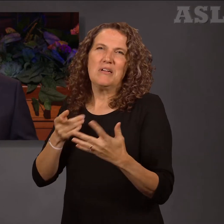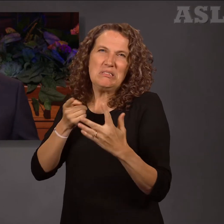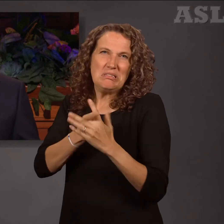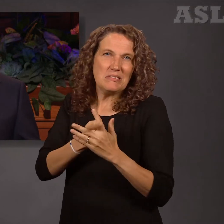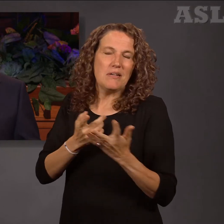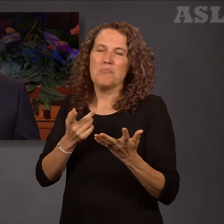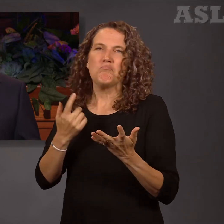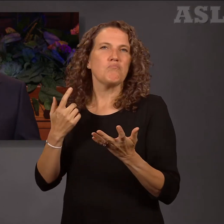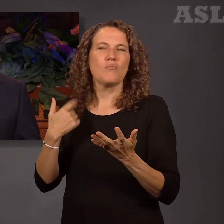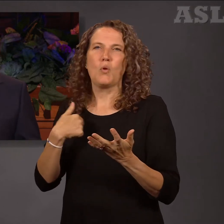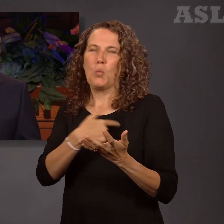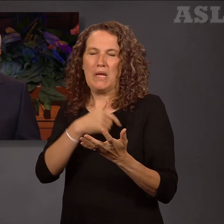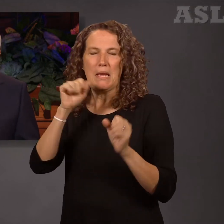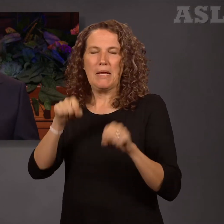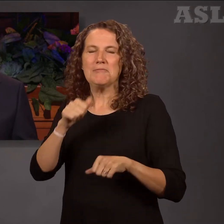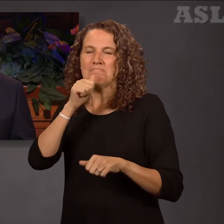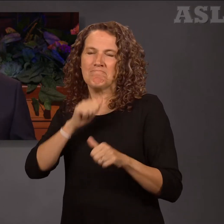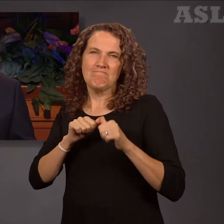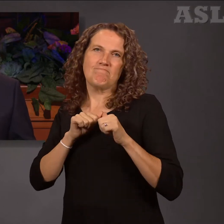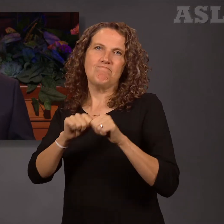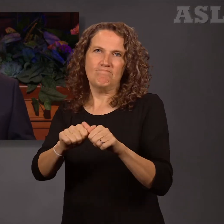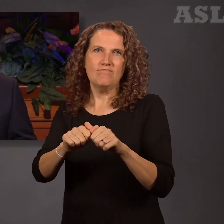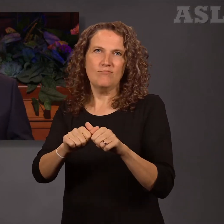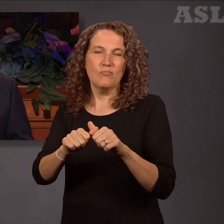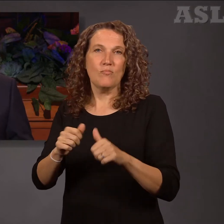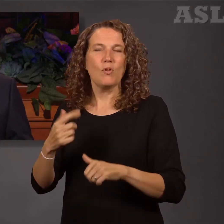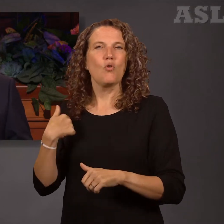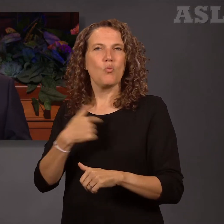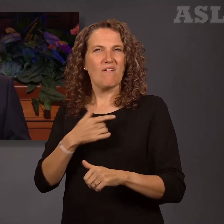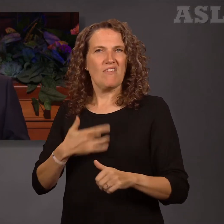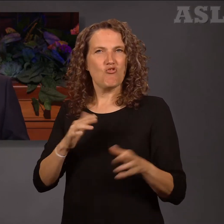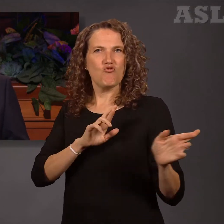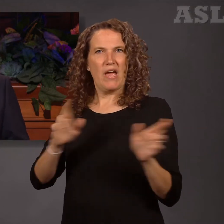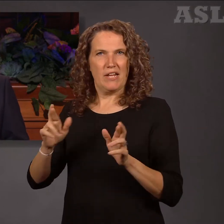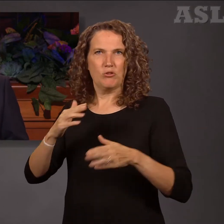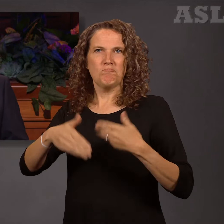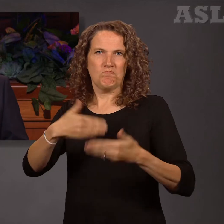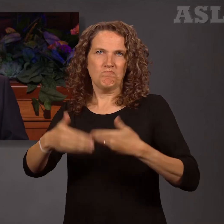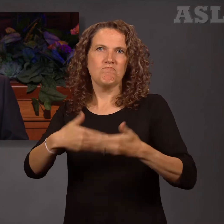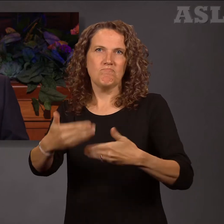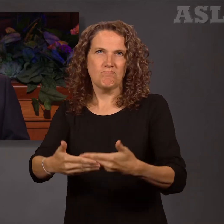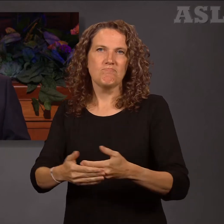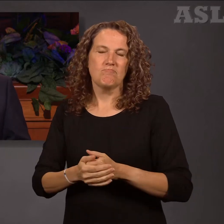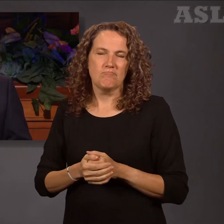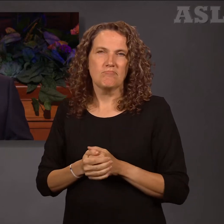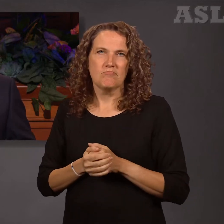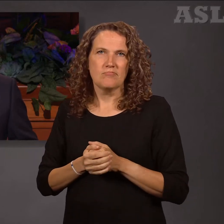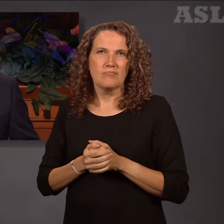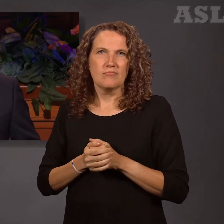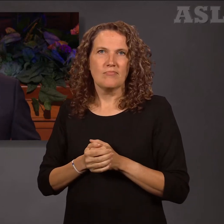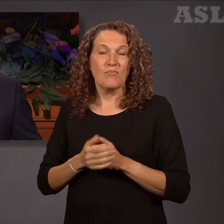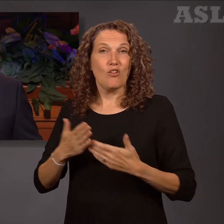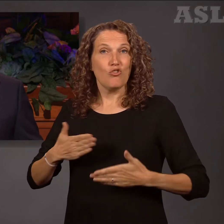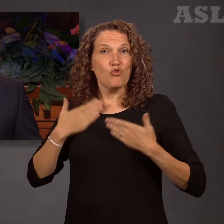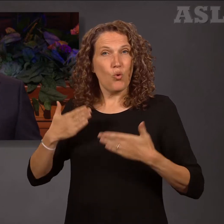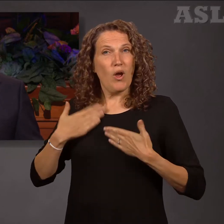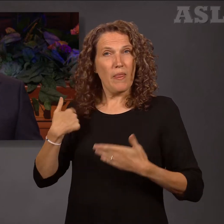to face. Rather, we are ready to move forward. The joy promised in the scriptures as the